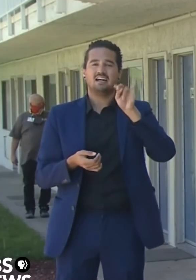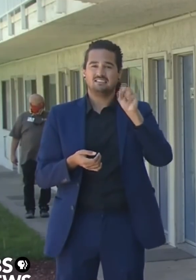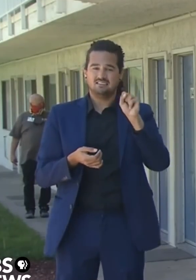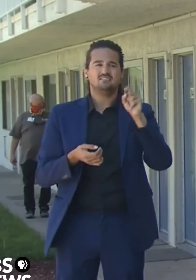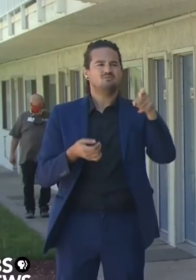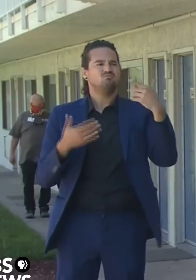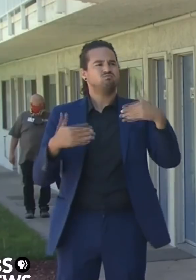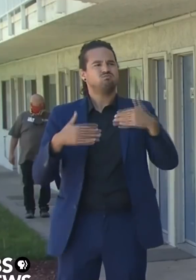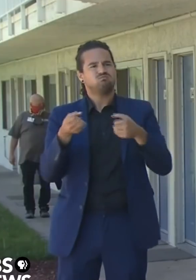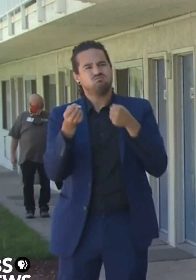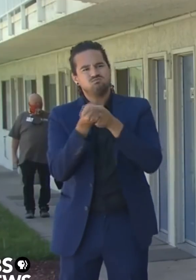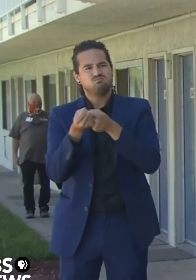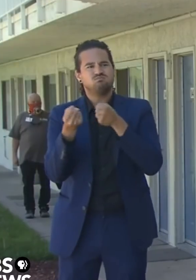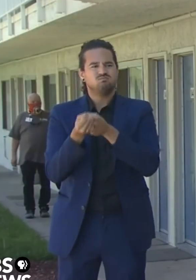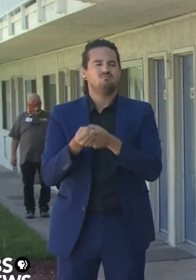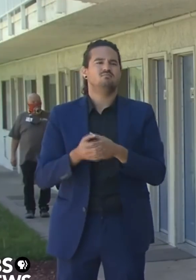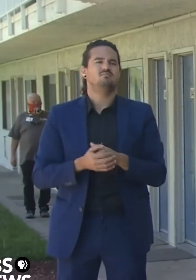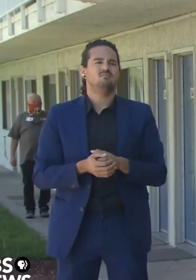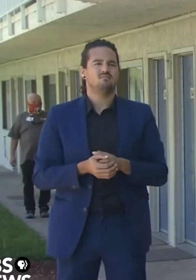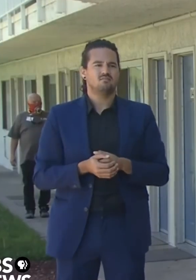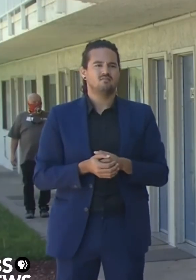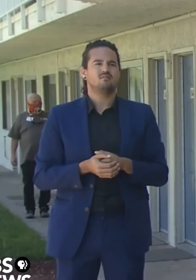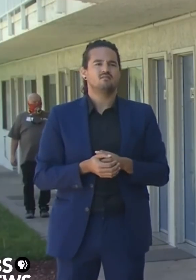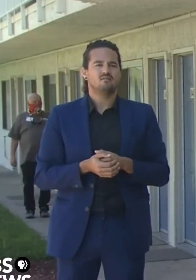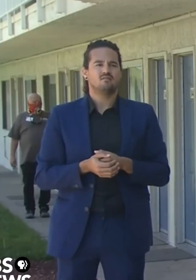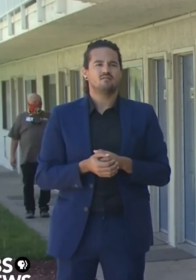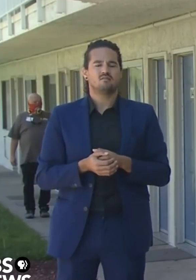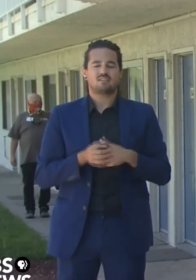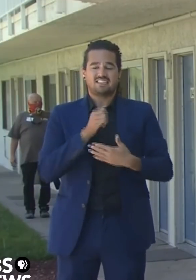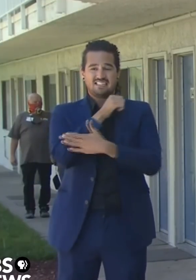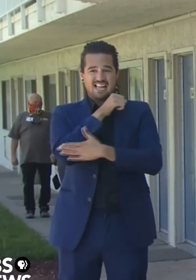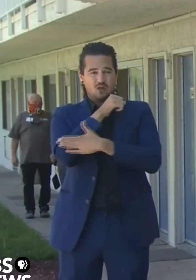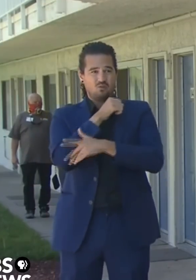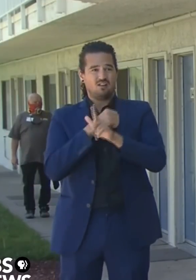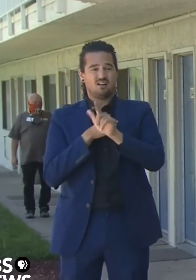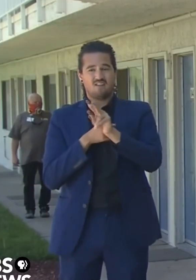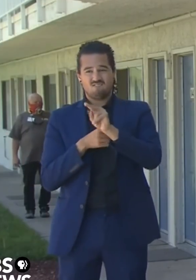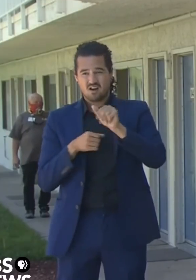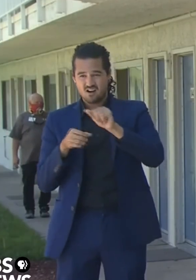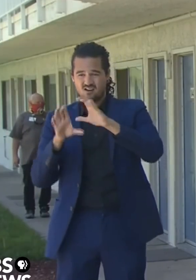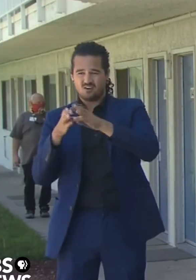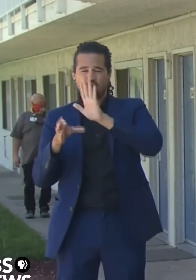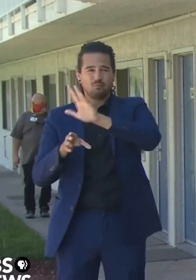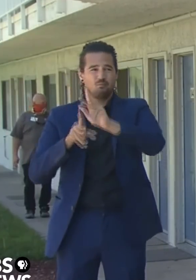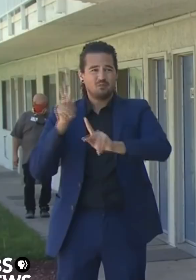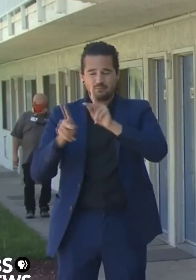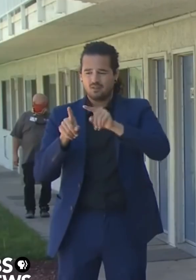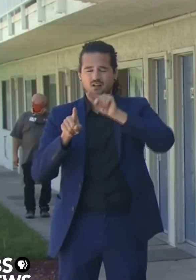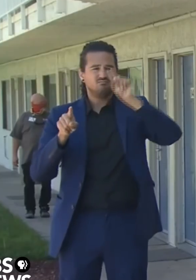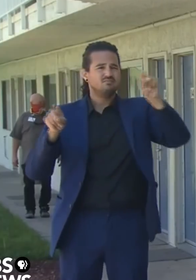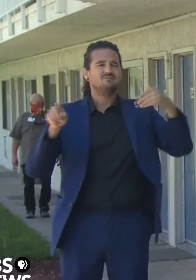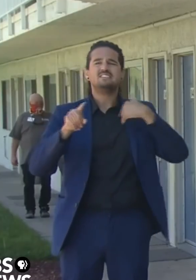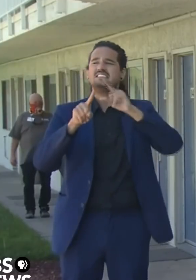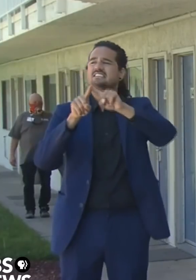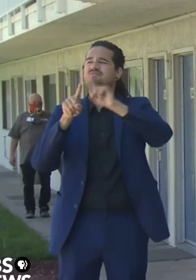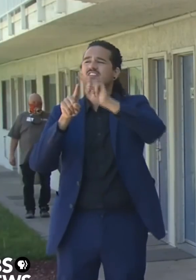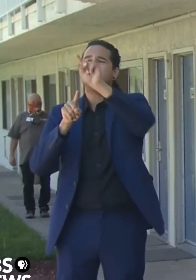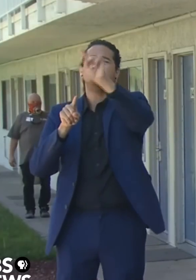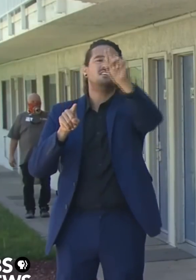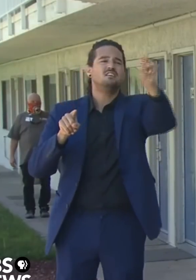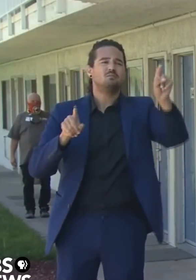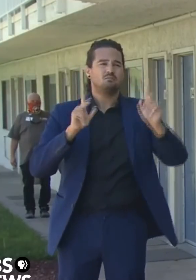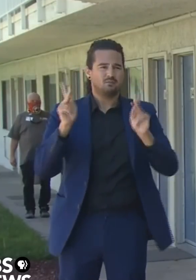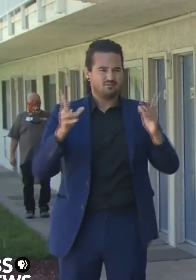supportive to the counties, including positive cost accounting. So we're proud of the progress.